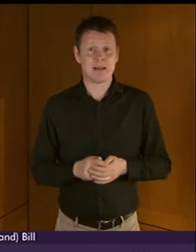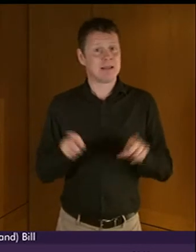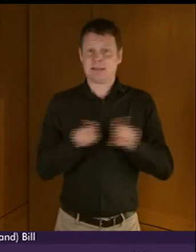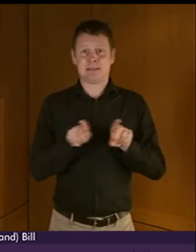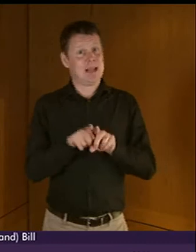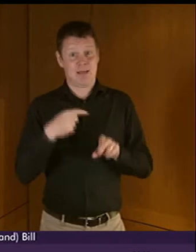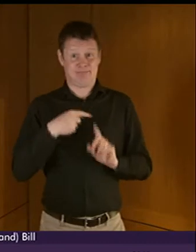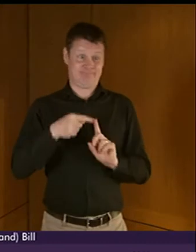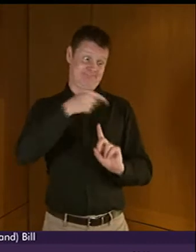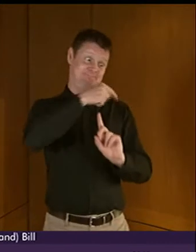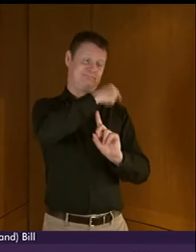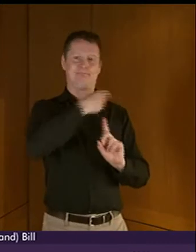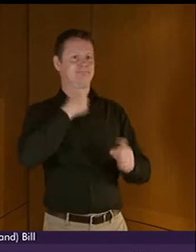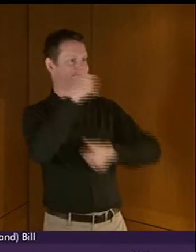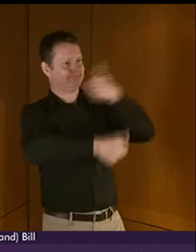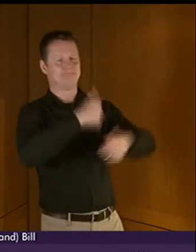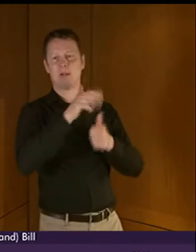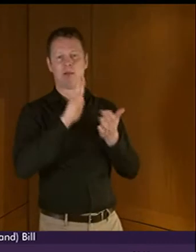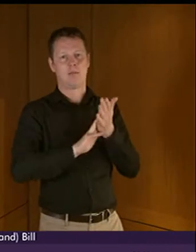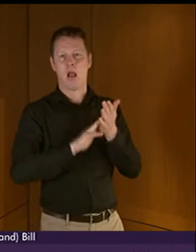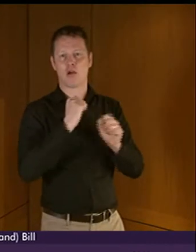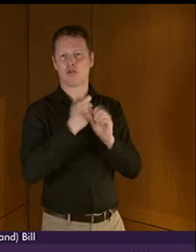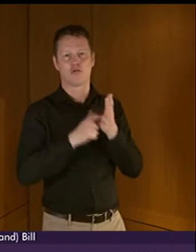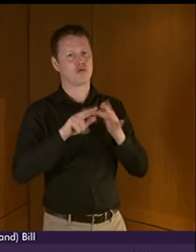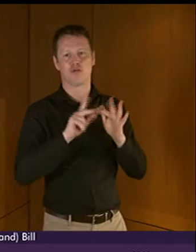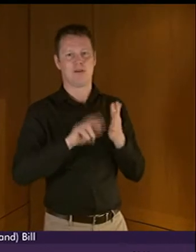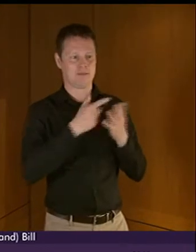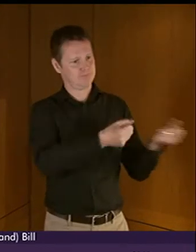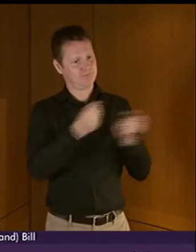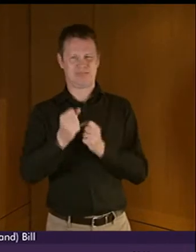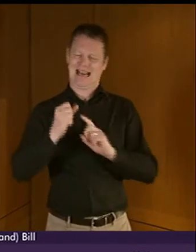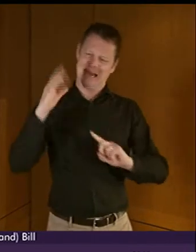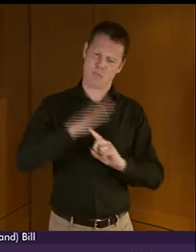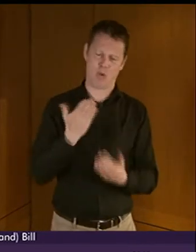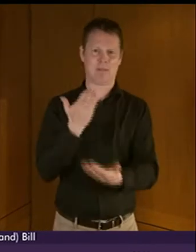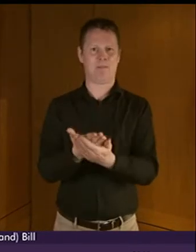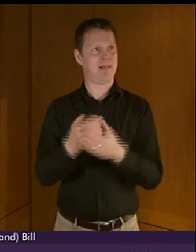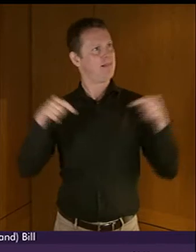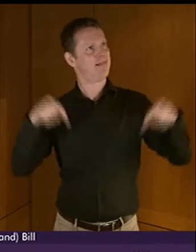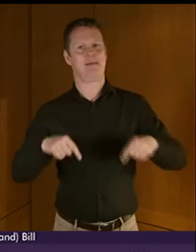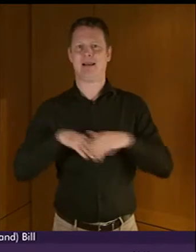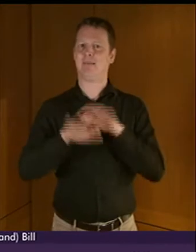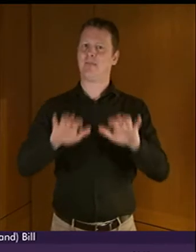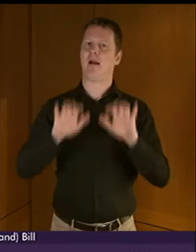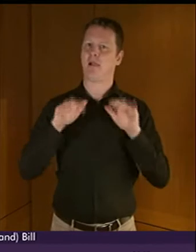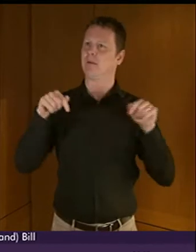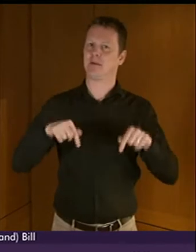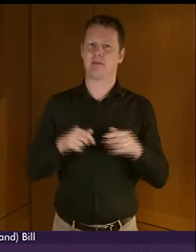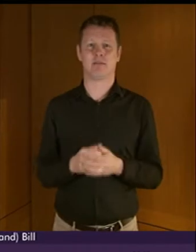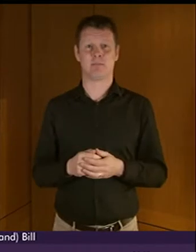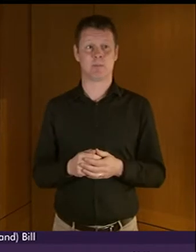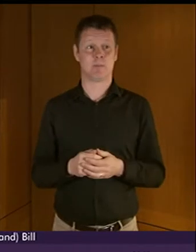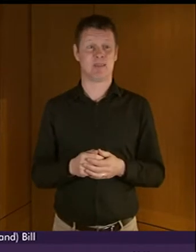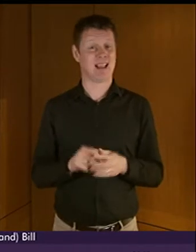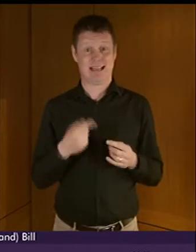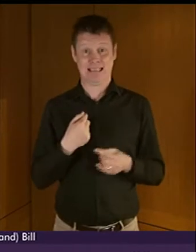Mark Griffin for bringing this important Bill before Parliament. It is important to begin, I believe, by saying that I, like many